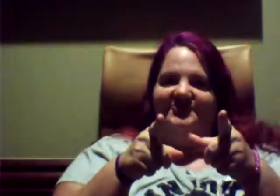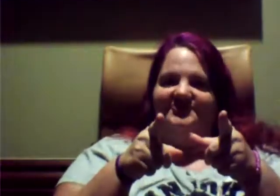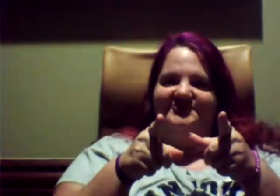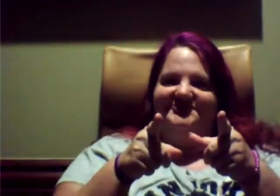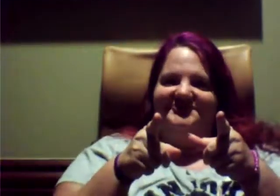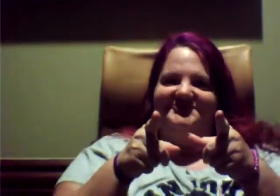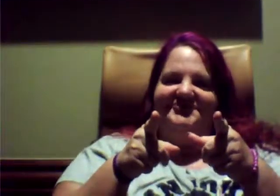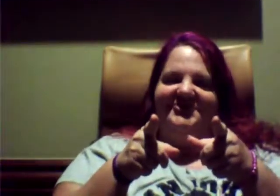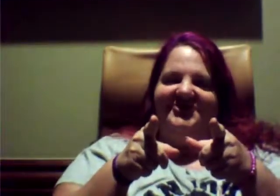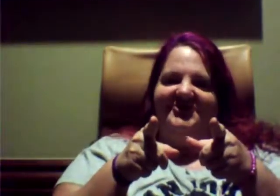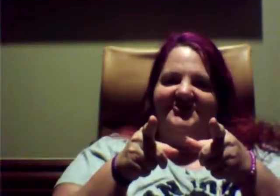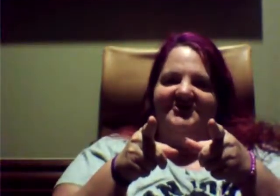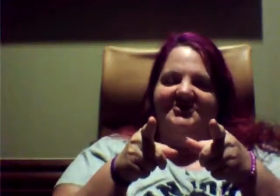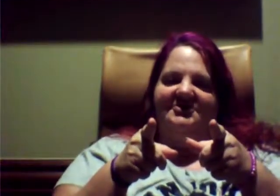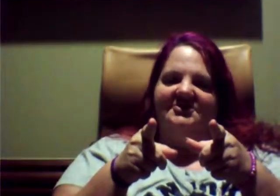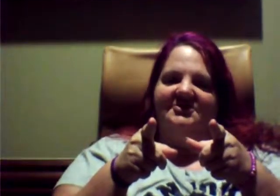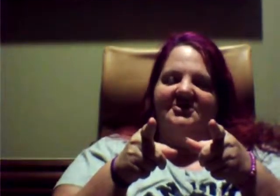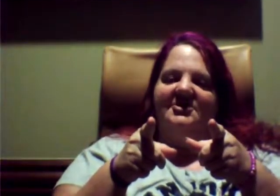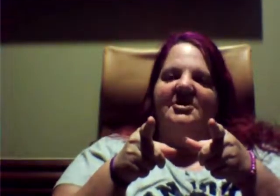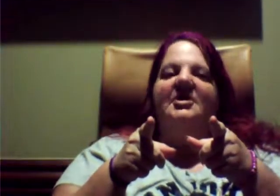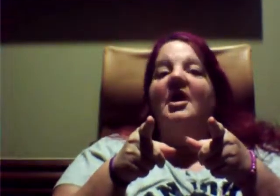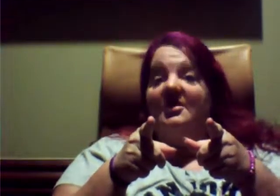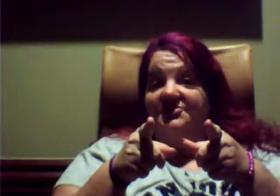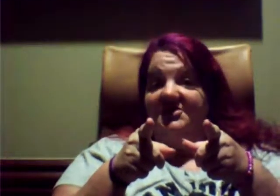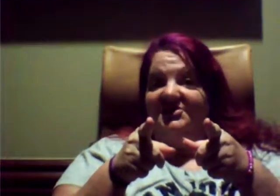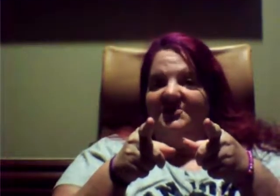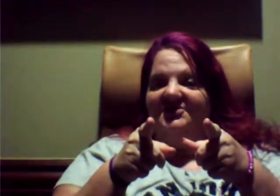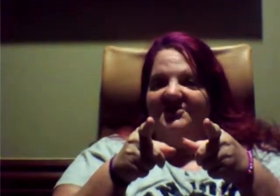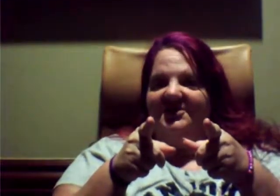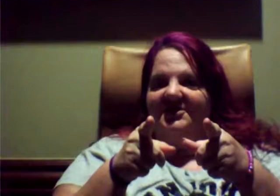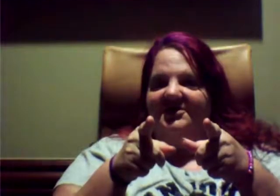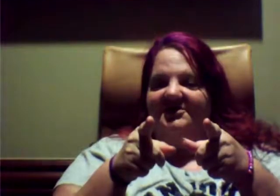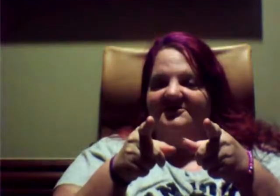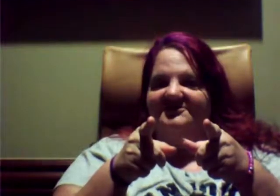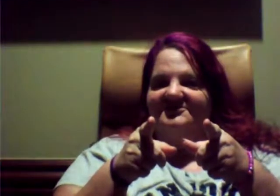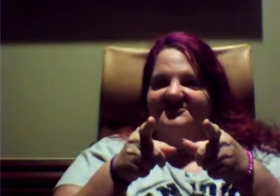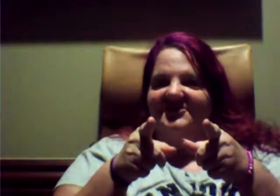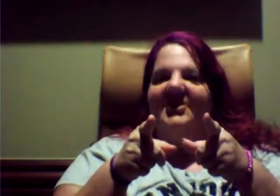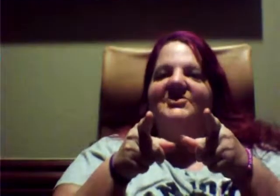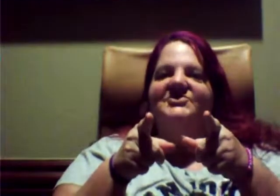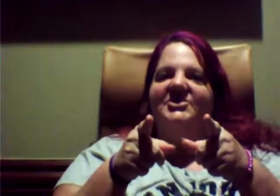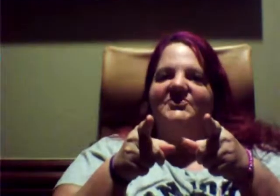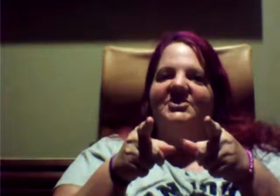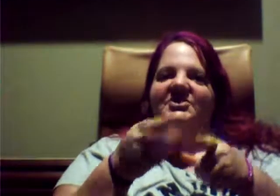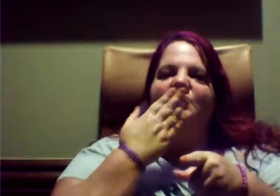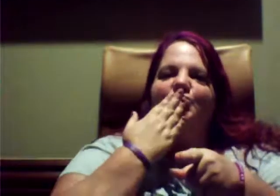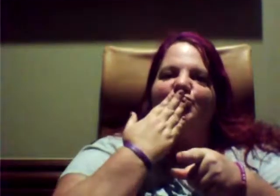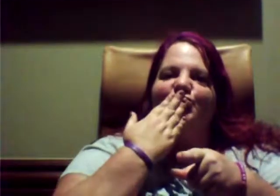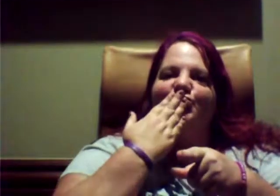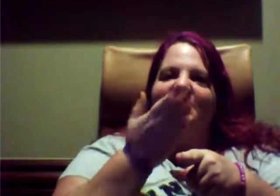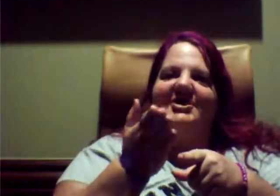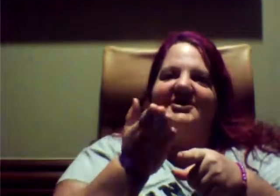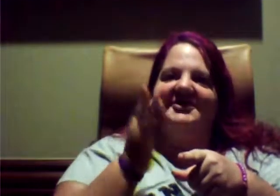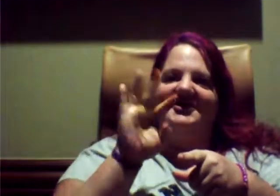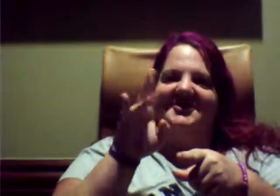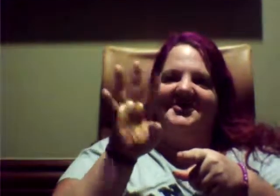with you. So, I'll see you next Wednesday. Stay sweet. Mwah.